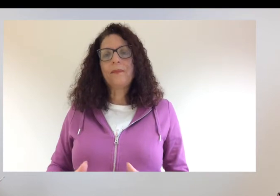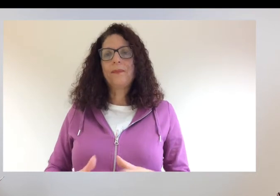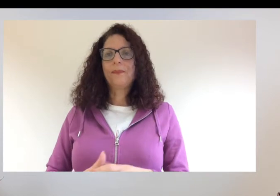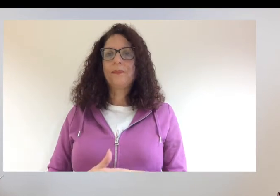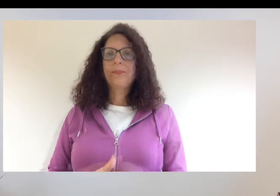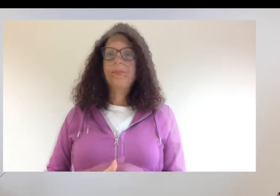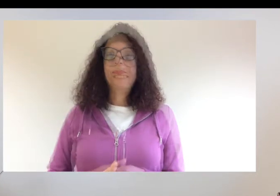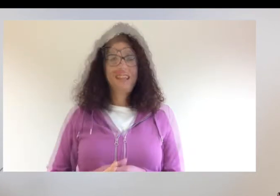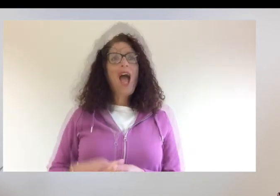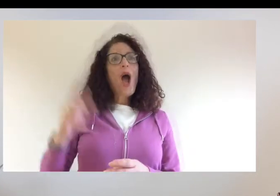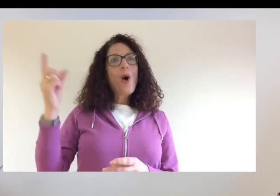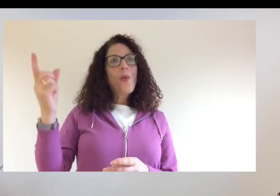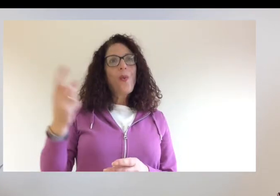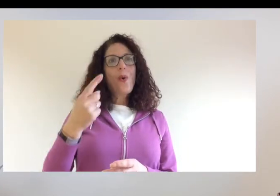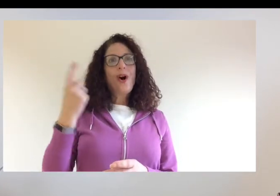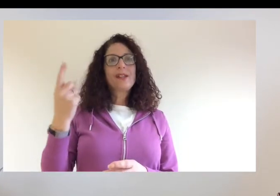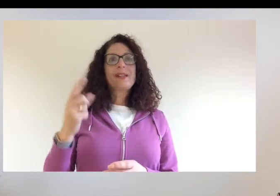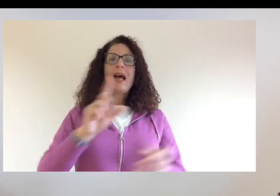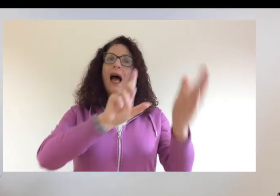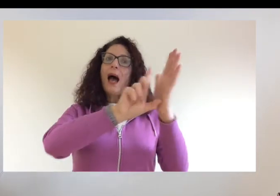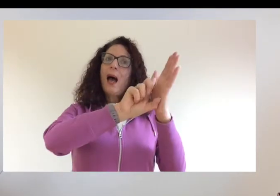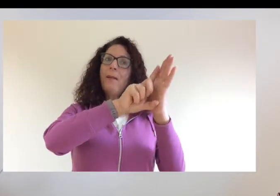What about the vaccine?